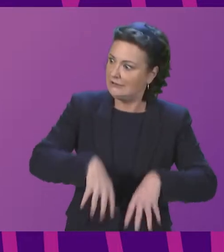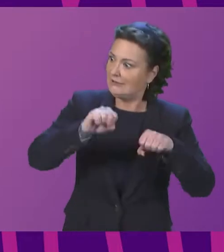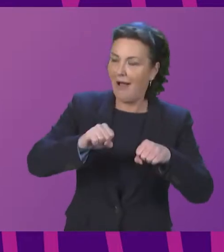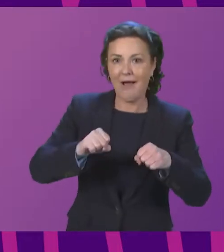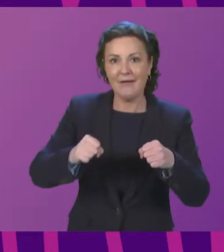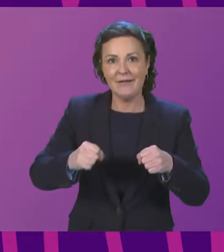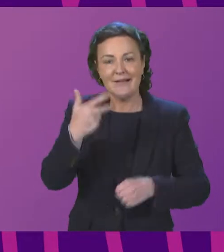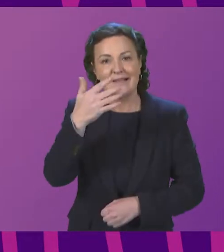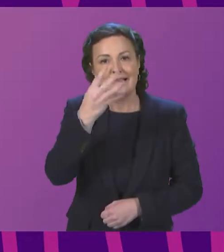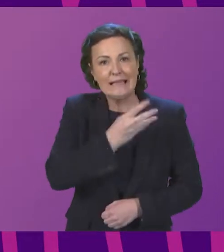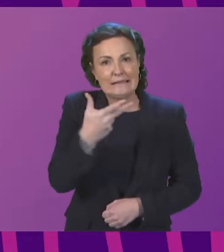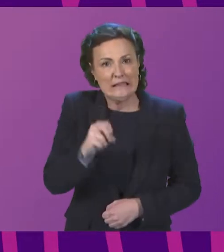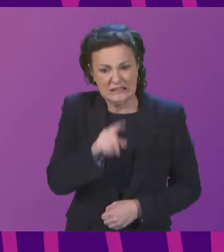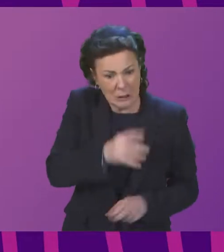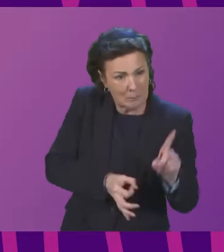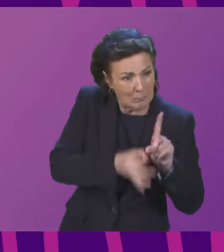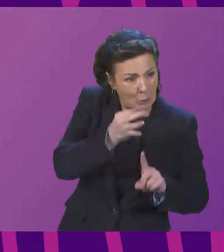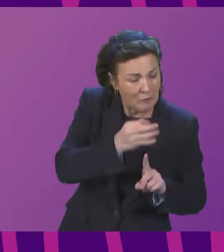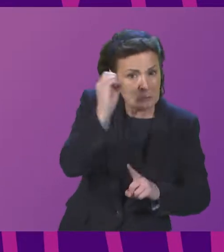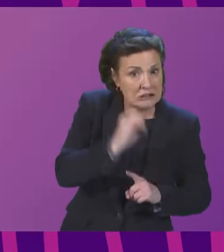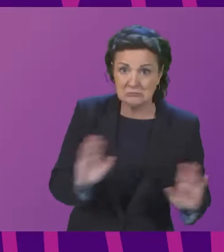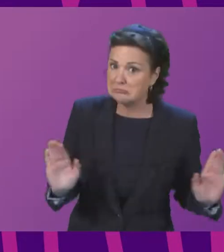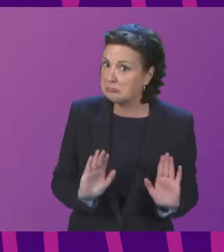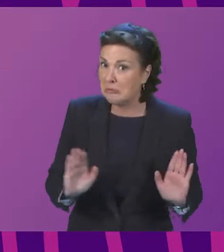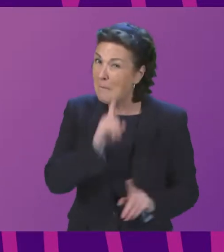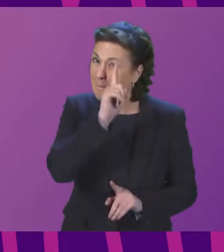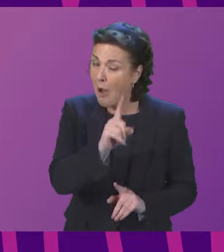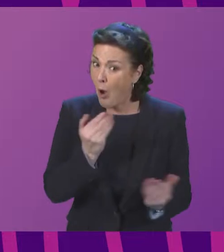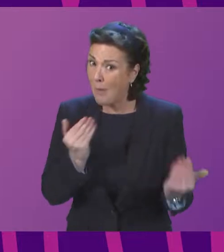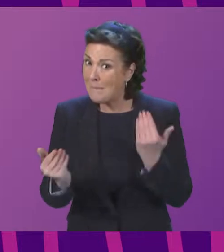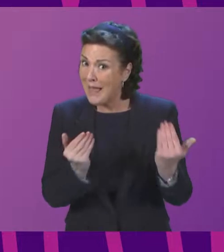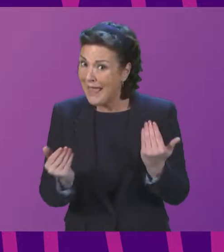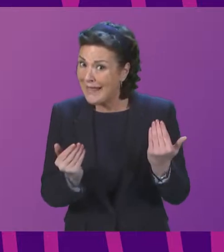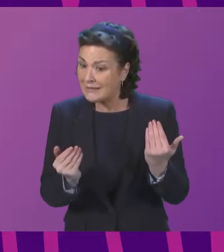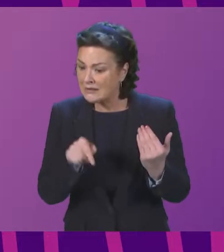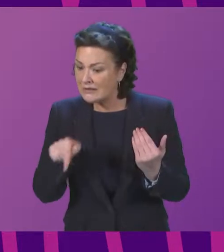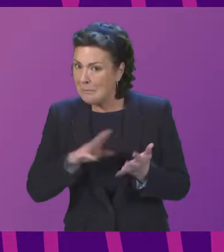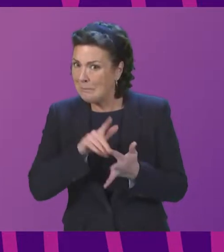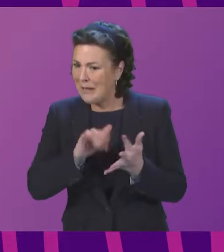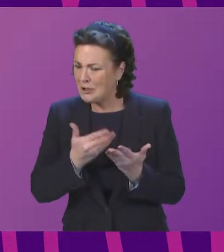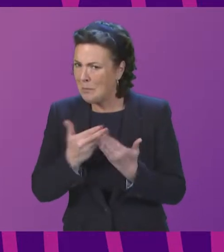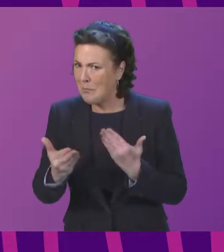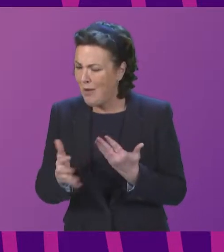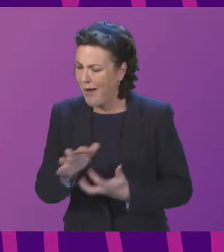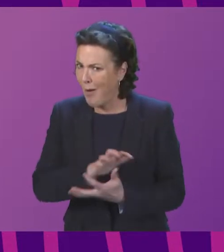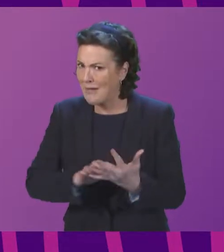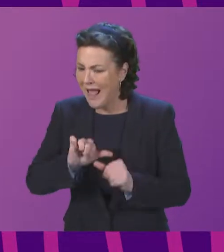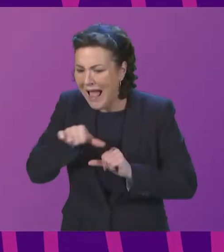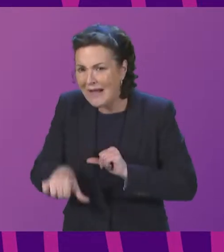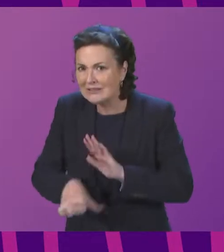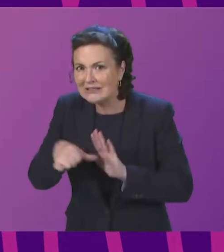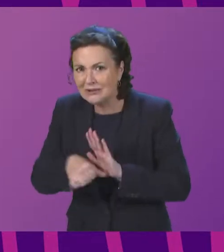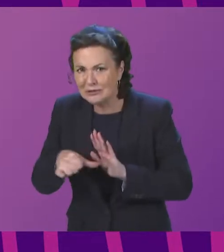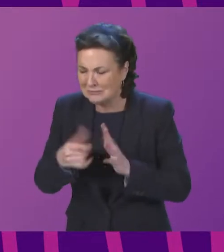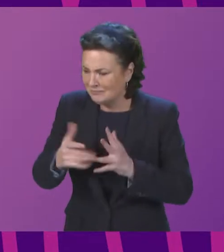There has been a staggering increase in post-operative complications not seen prior to mesh. Chronic and debilitating pain and other